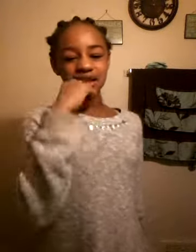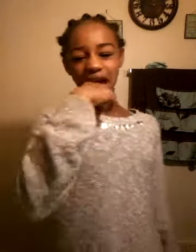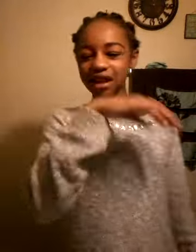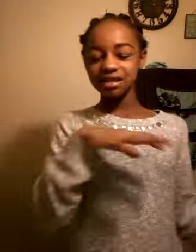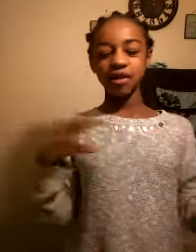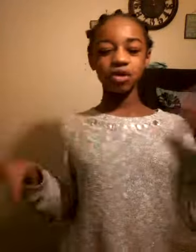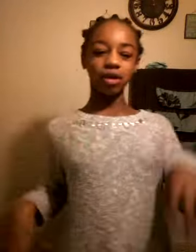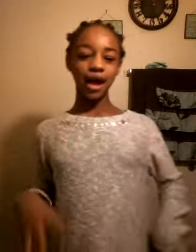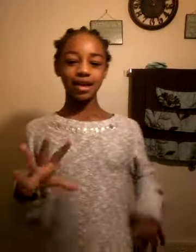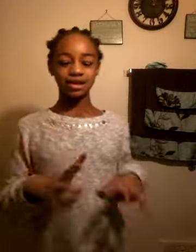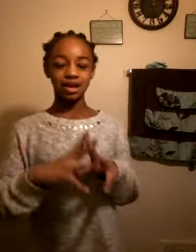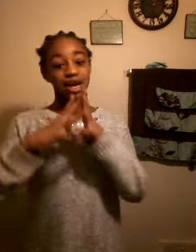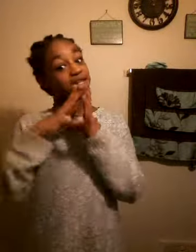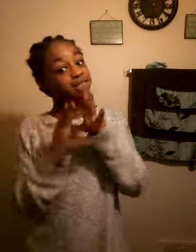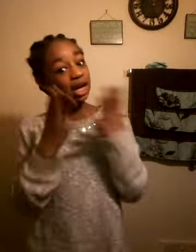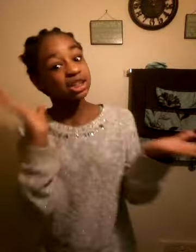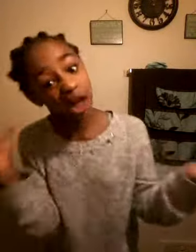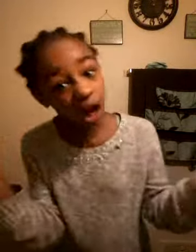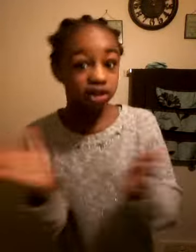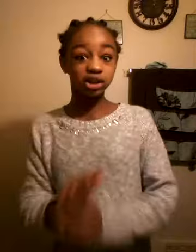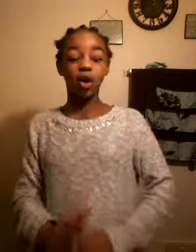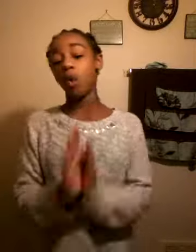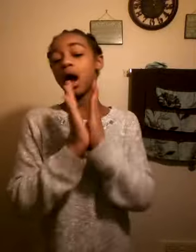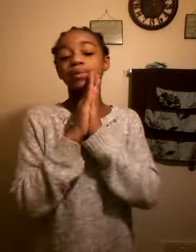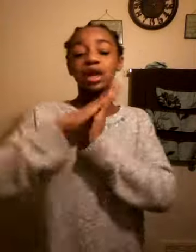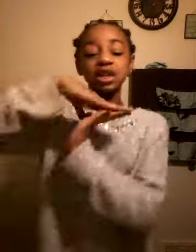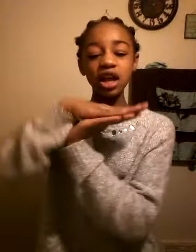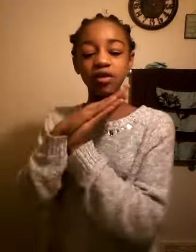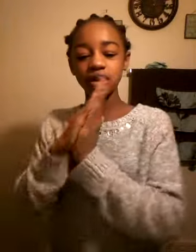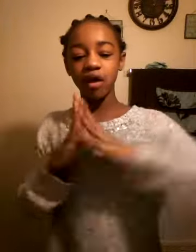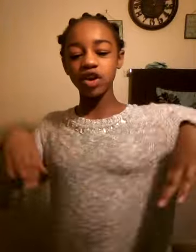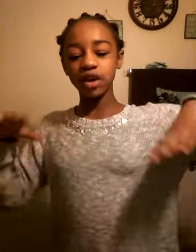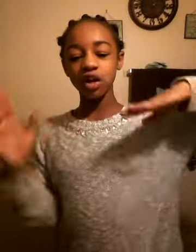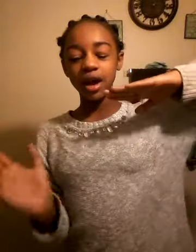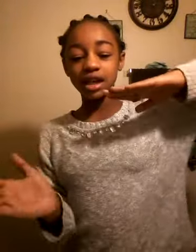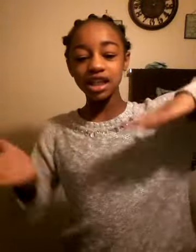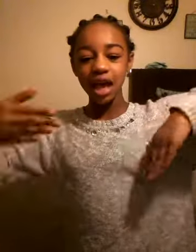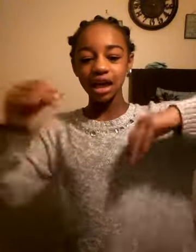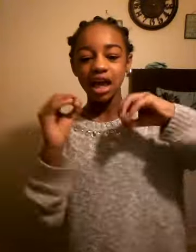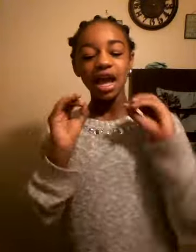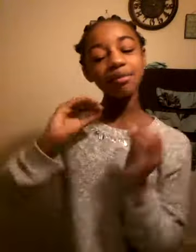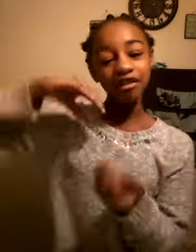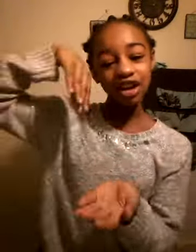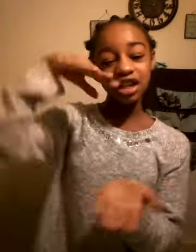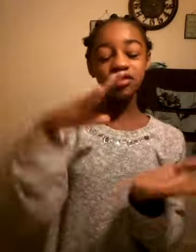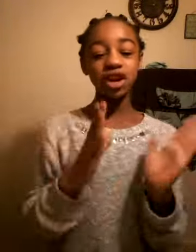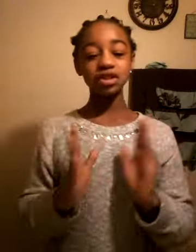how to eat stuff in your class and things like that so thank you for watching my first video and it's like my video this video is